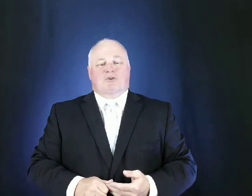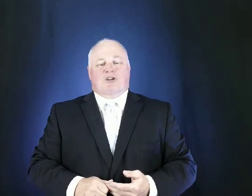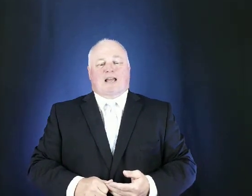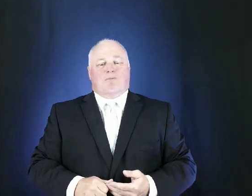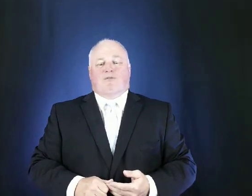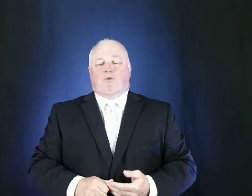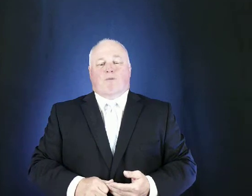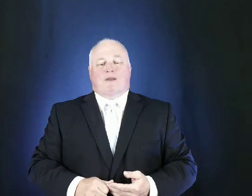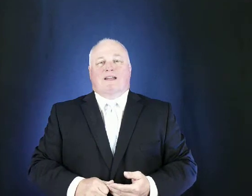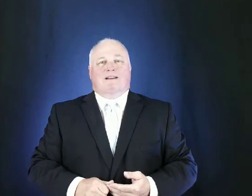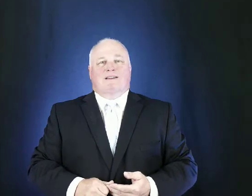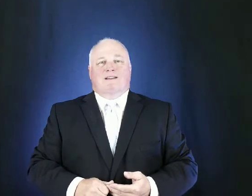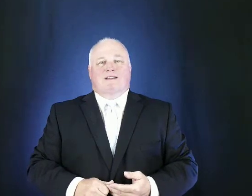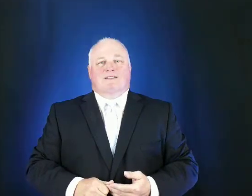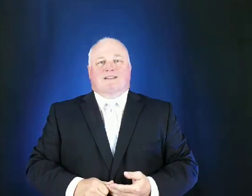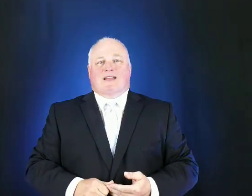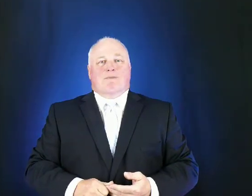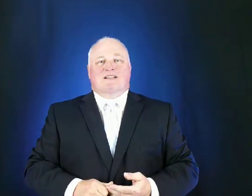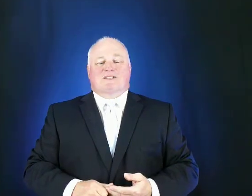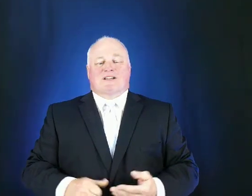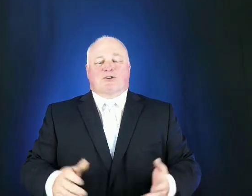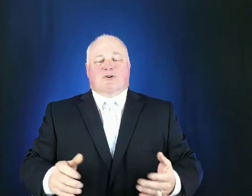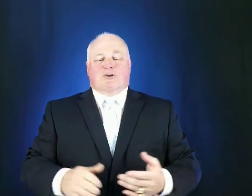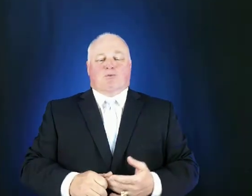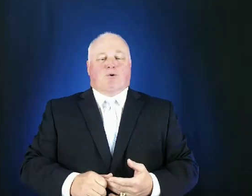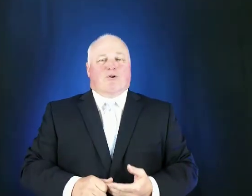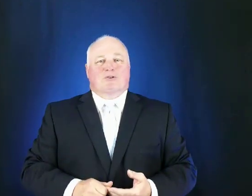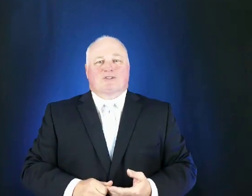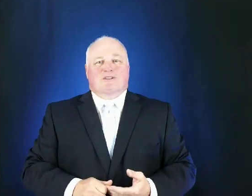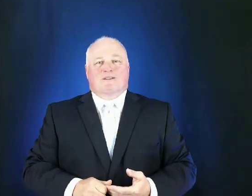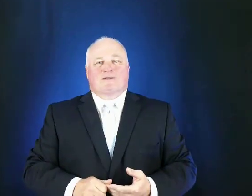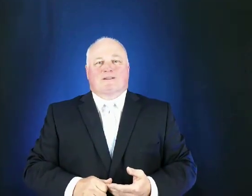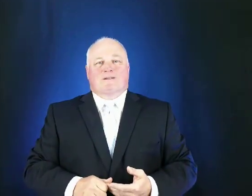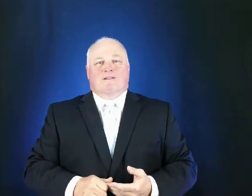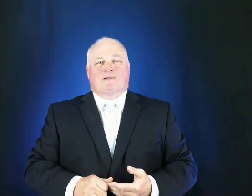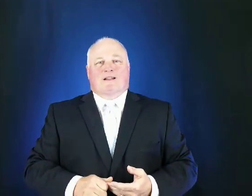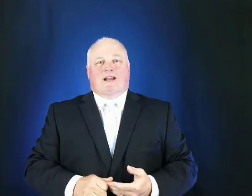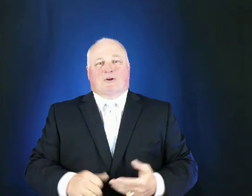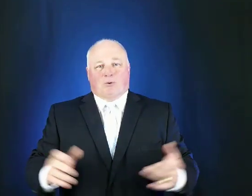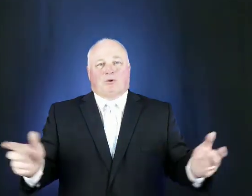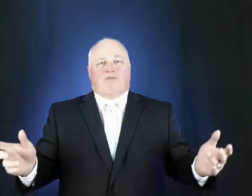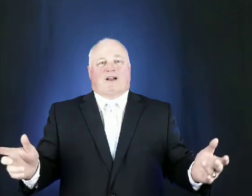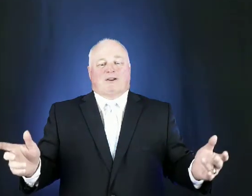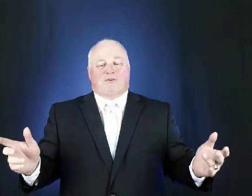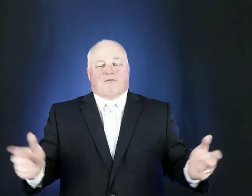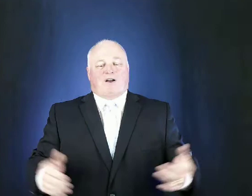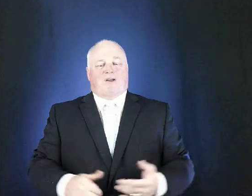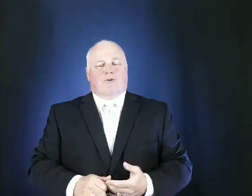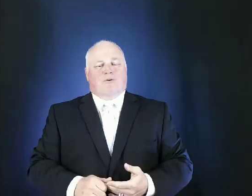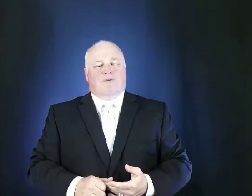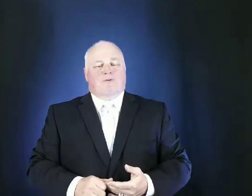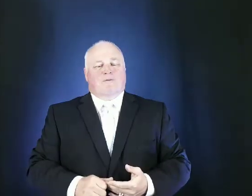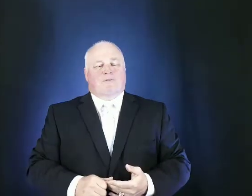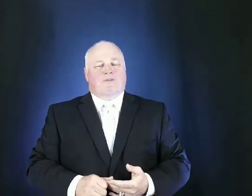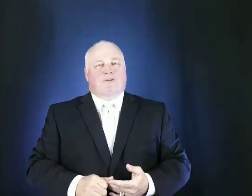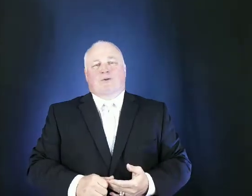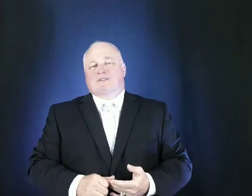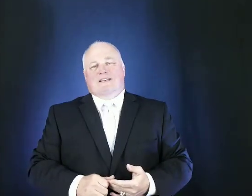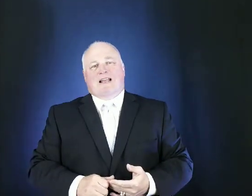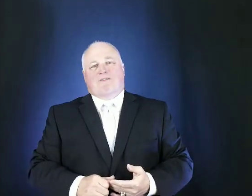shine before men that they may see your good works and glorify your father who is in heaven